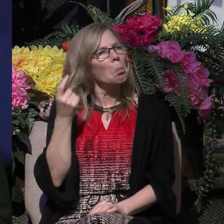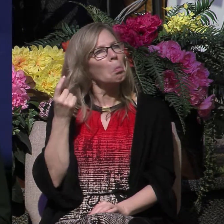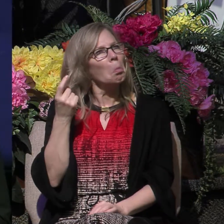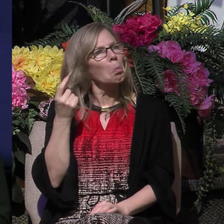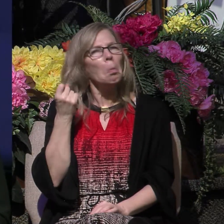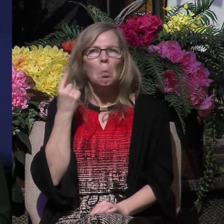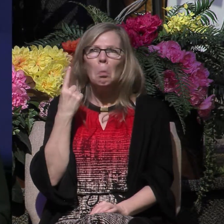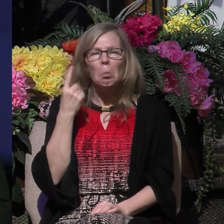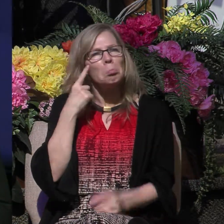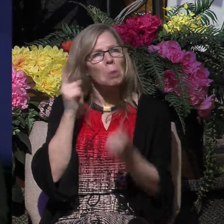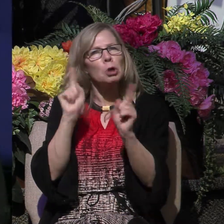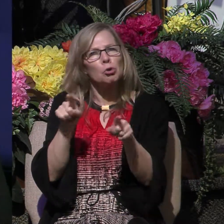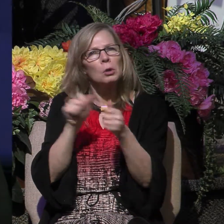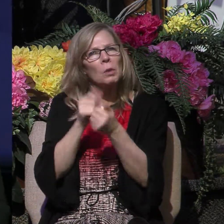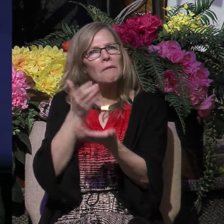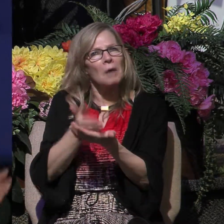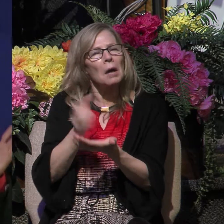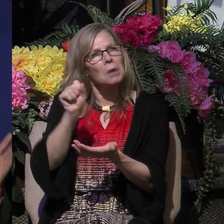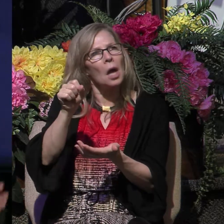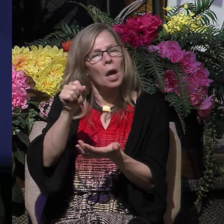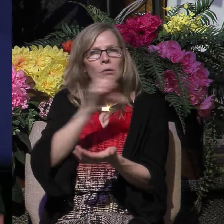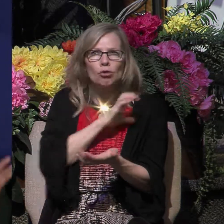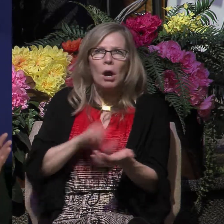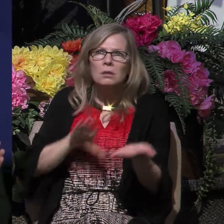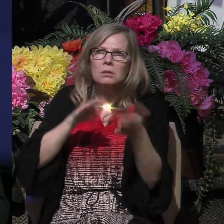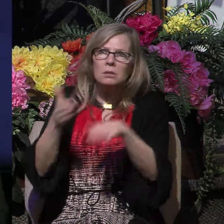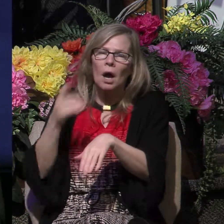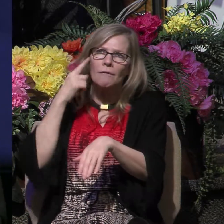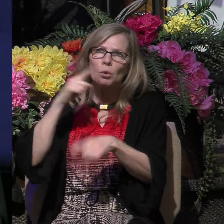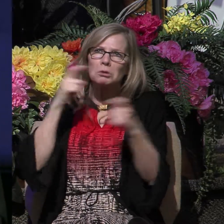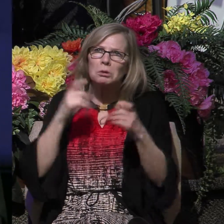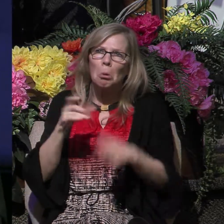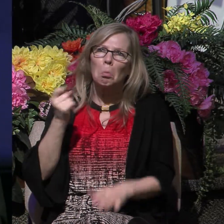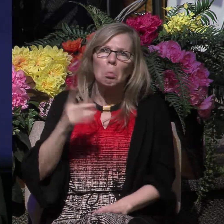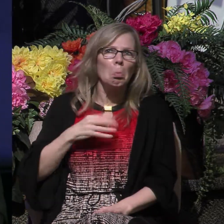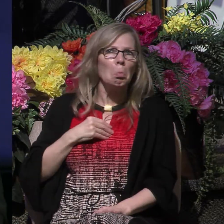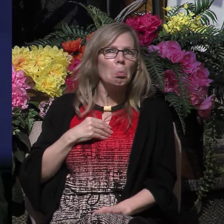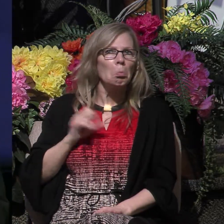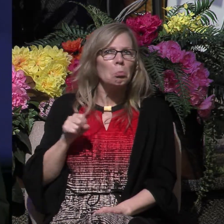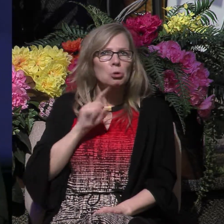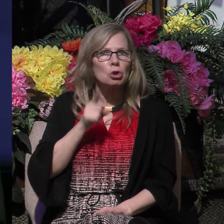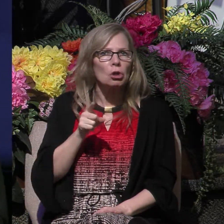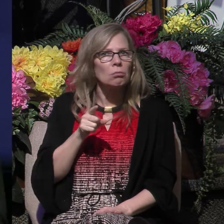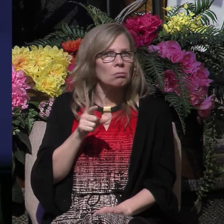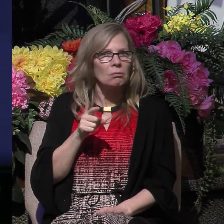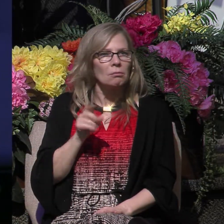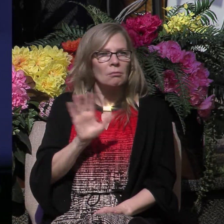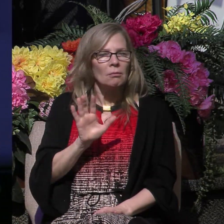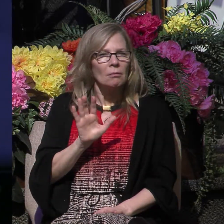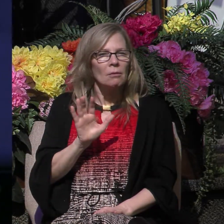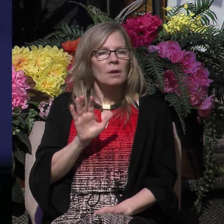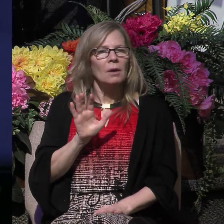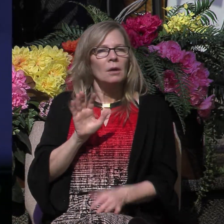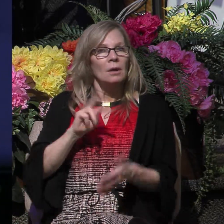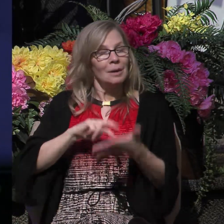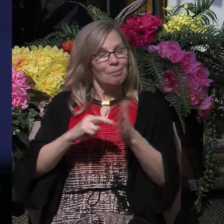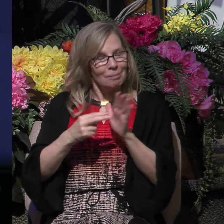with the fact that Christ died for sinners. It means that knowing that Christ has died for